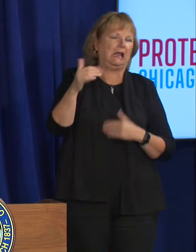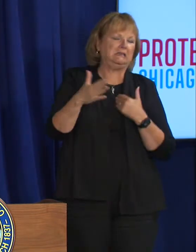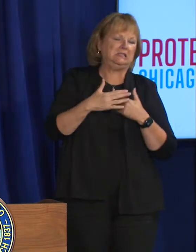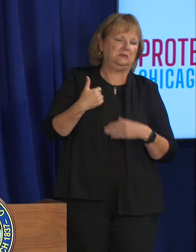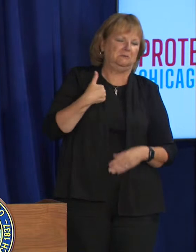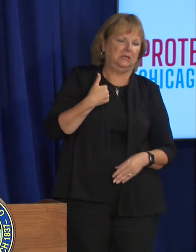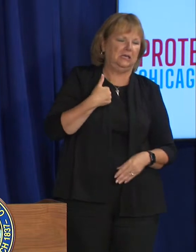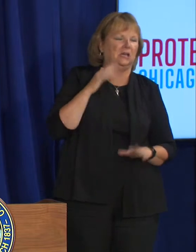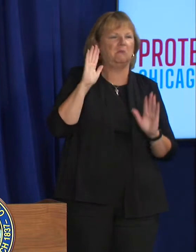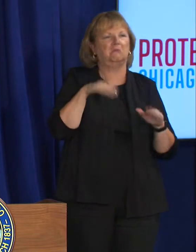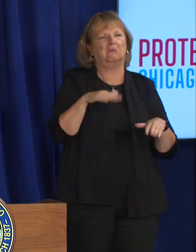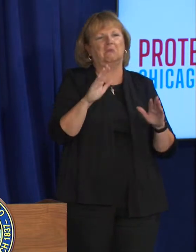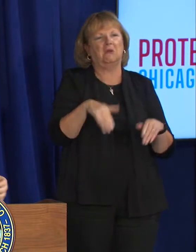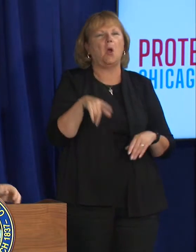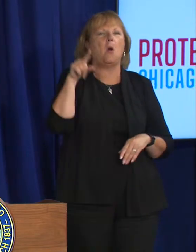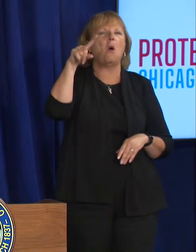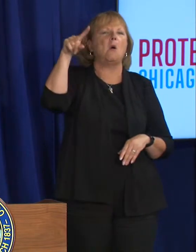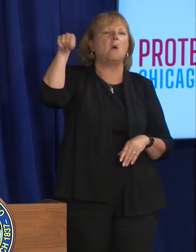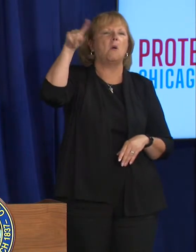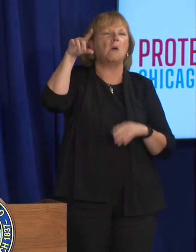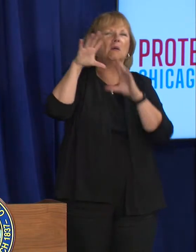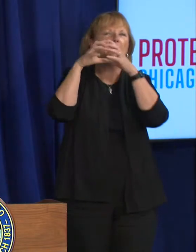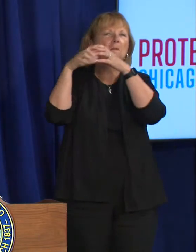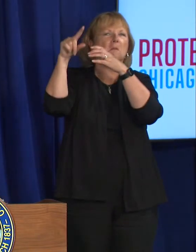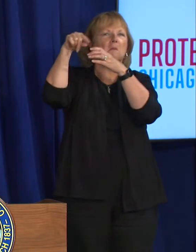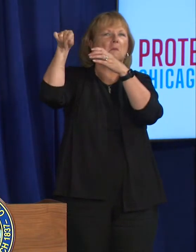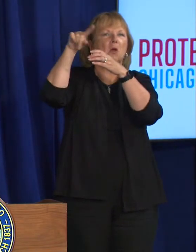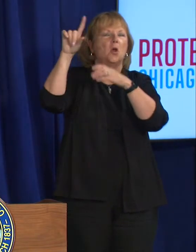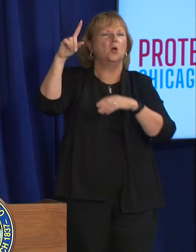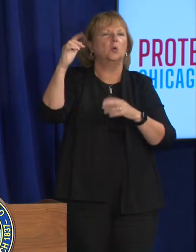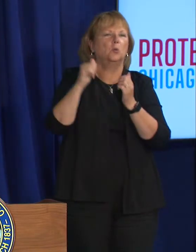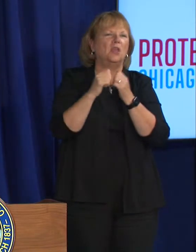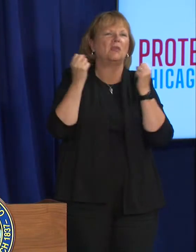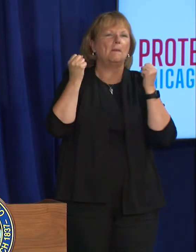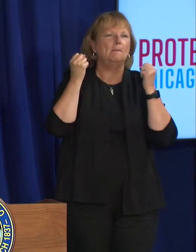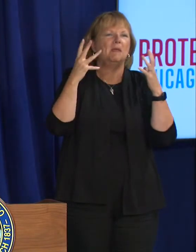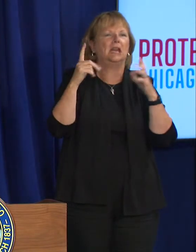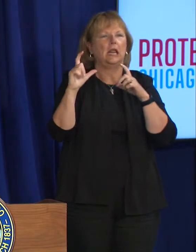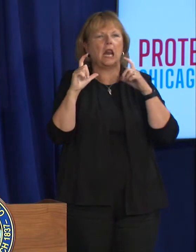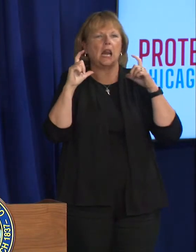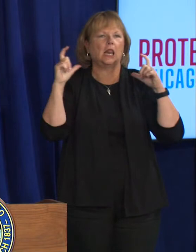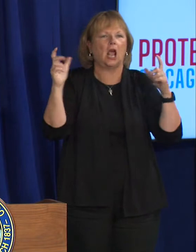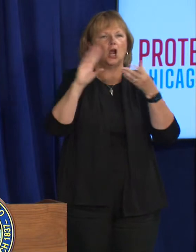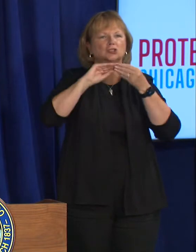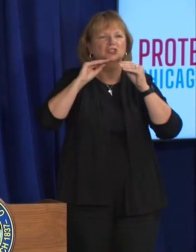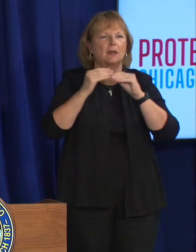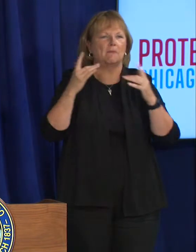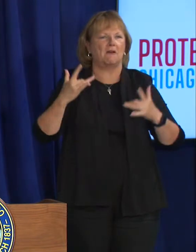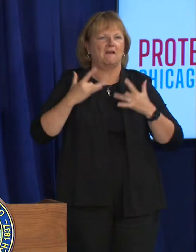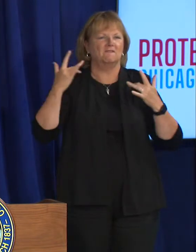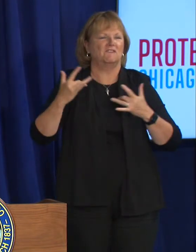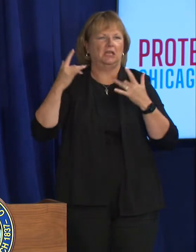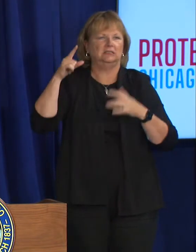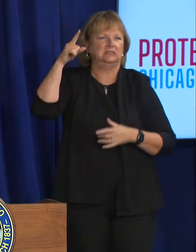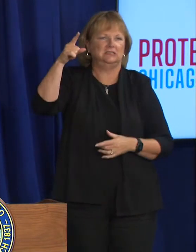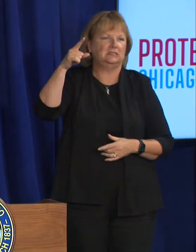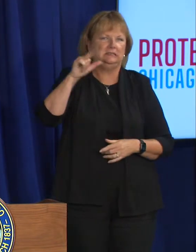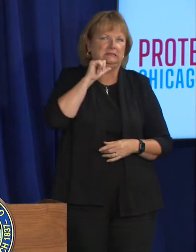the communities where we tend to have a lot of a largest events um